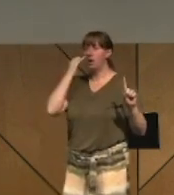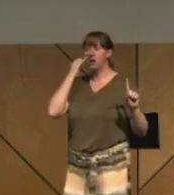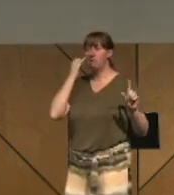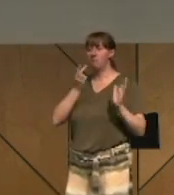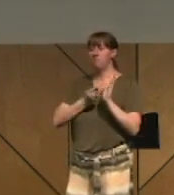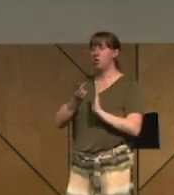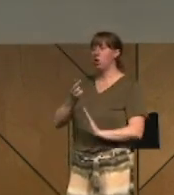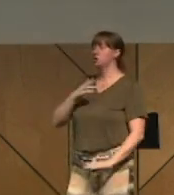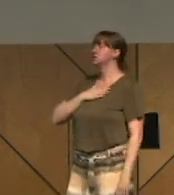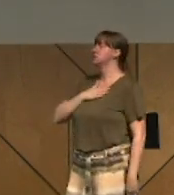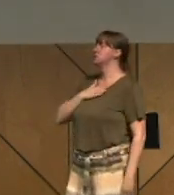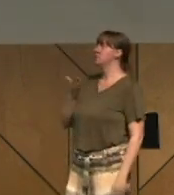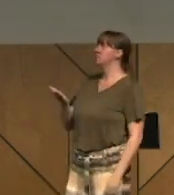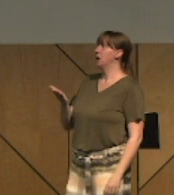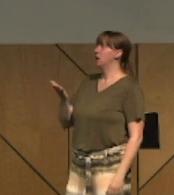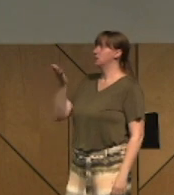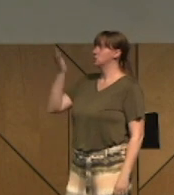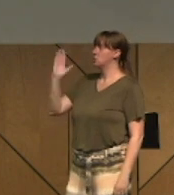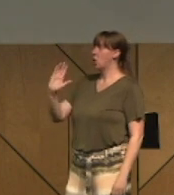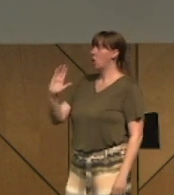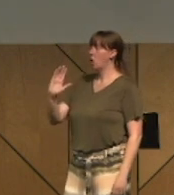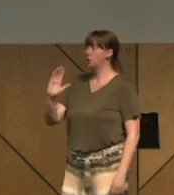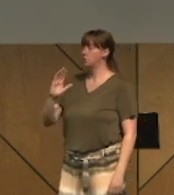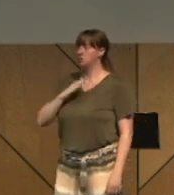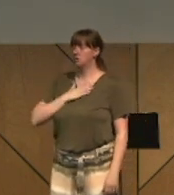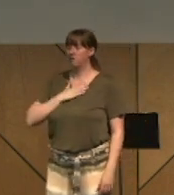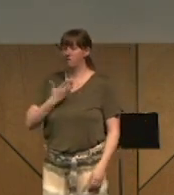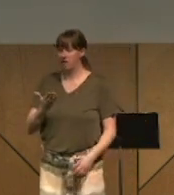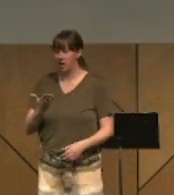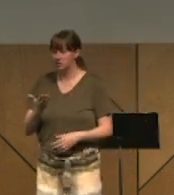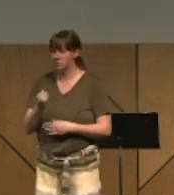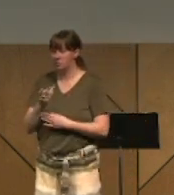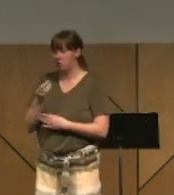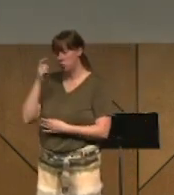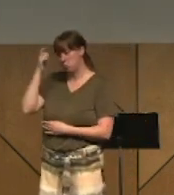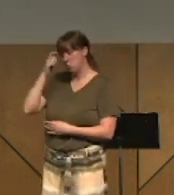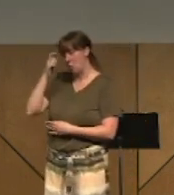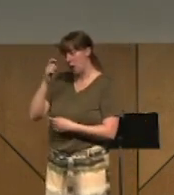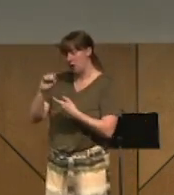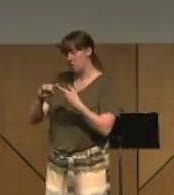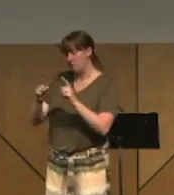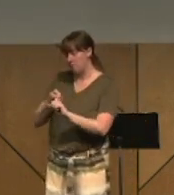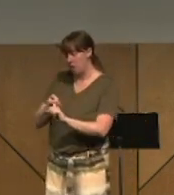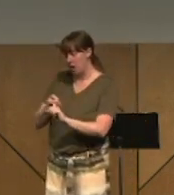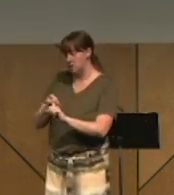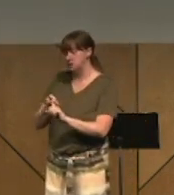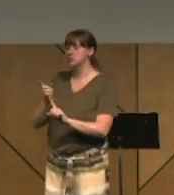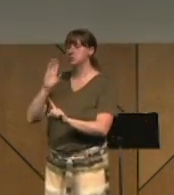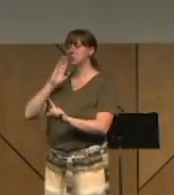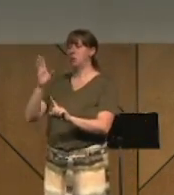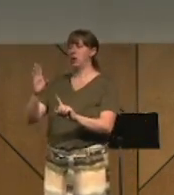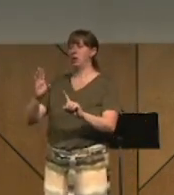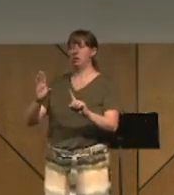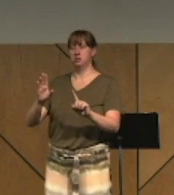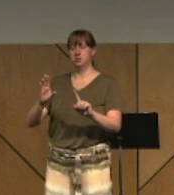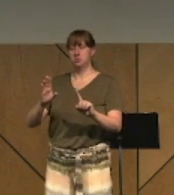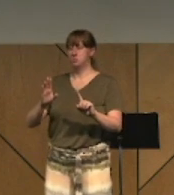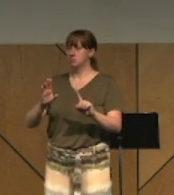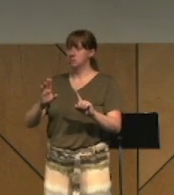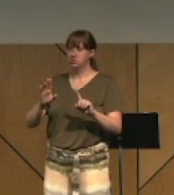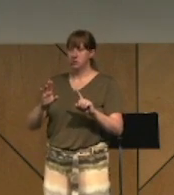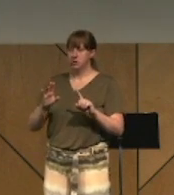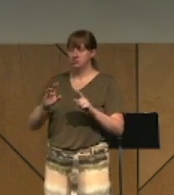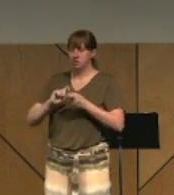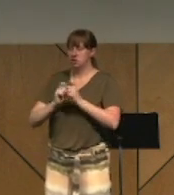few wise friends, and it's always marked by a restoration of life. Life from the inside